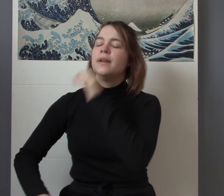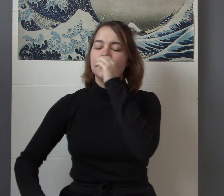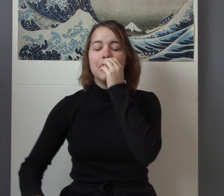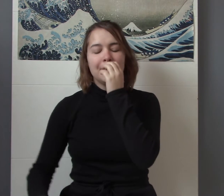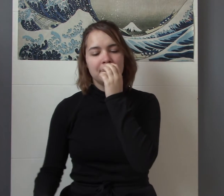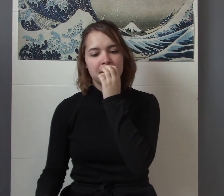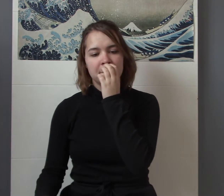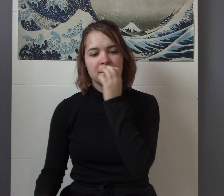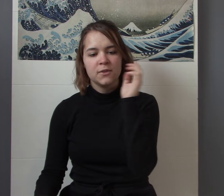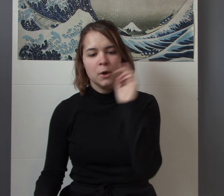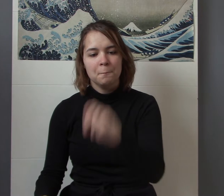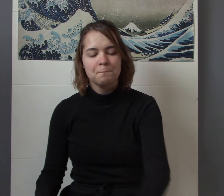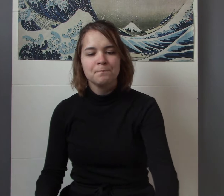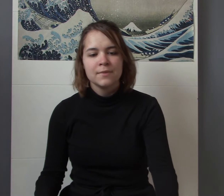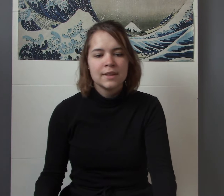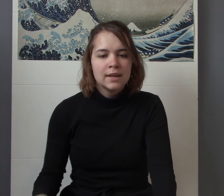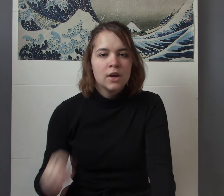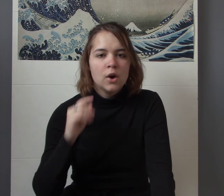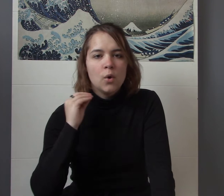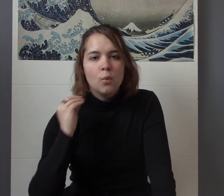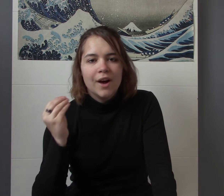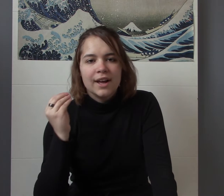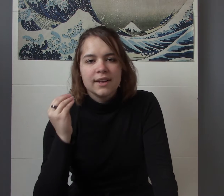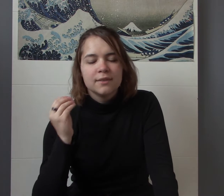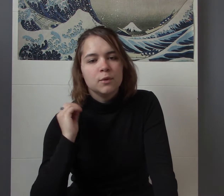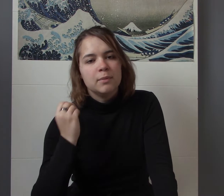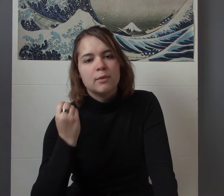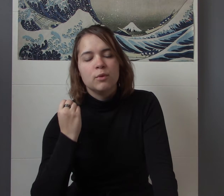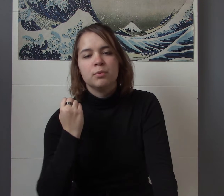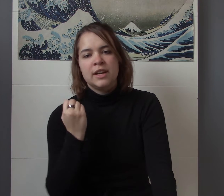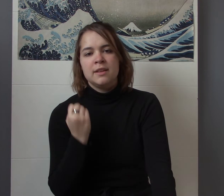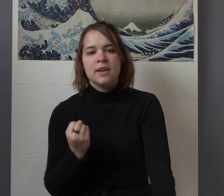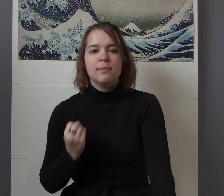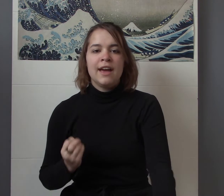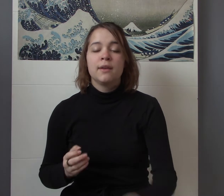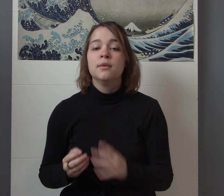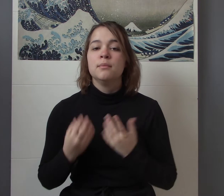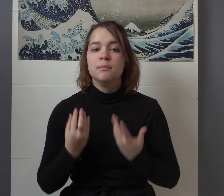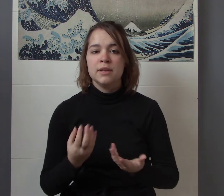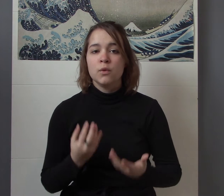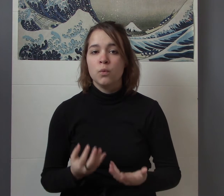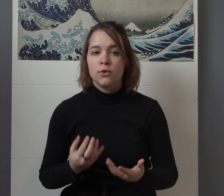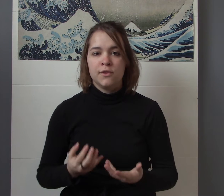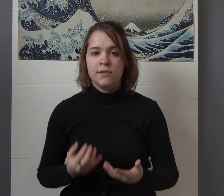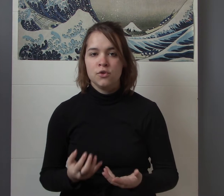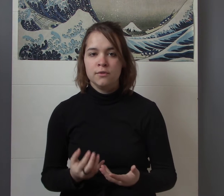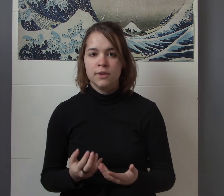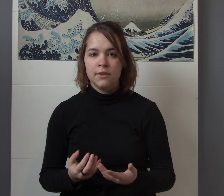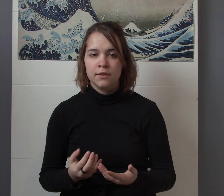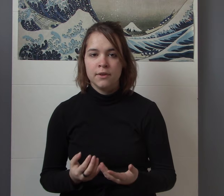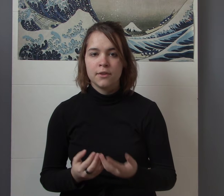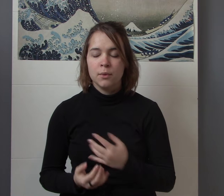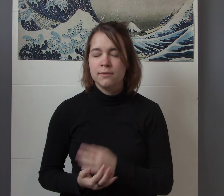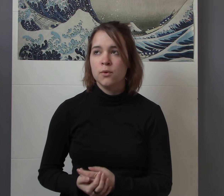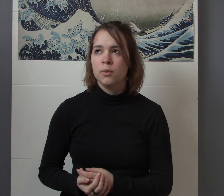so why would bring Nia back be the worst decision for the series going forward